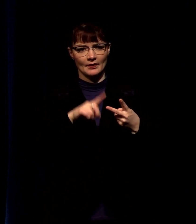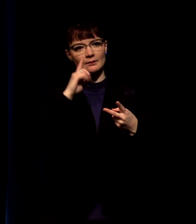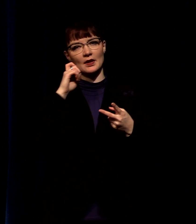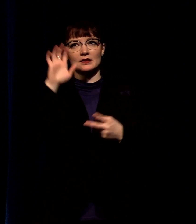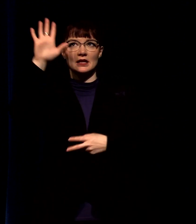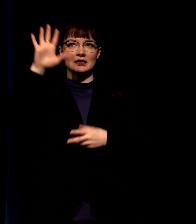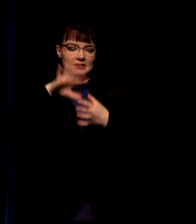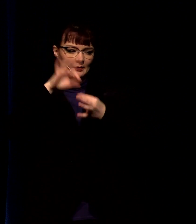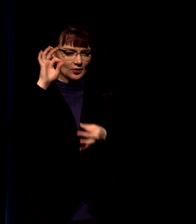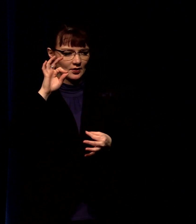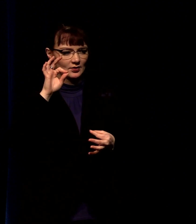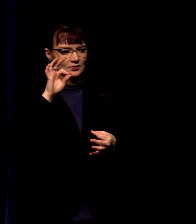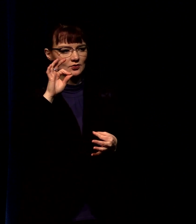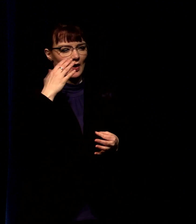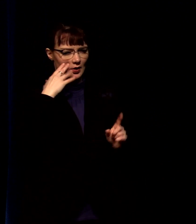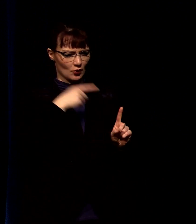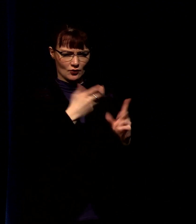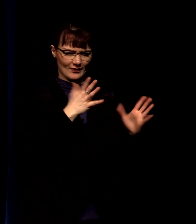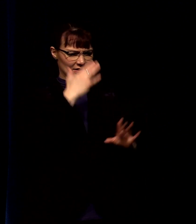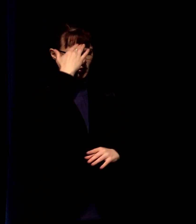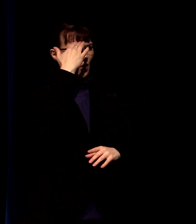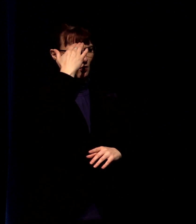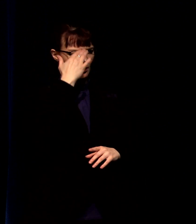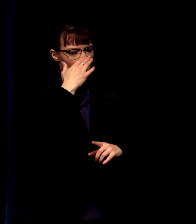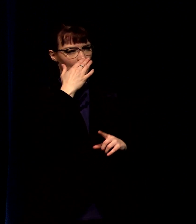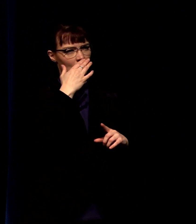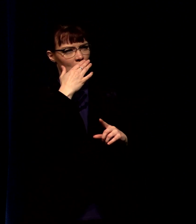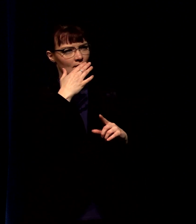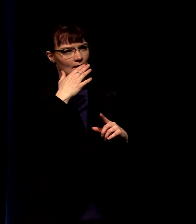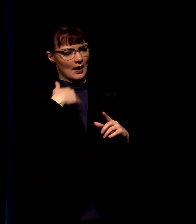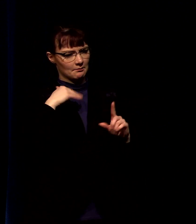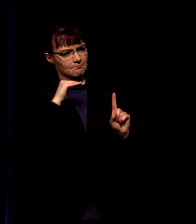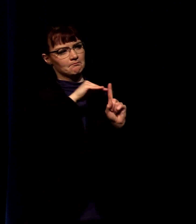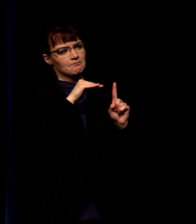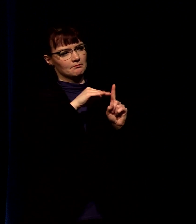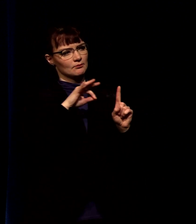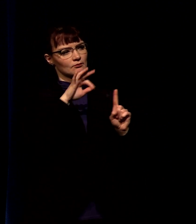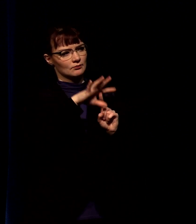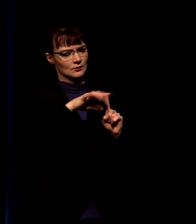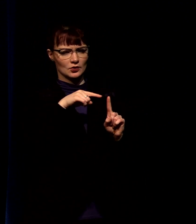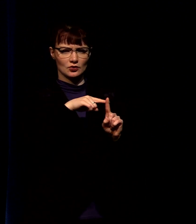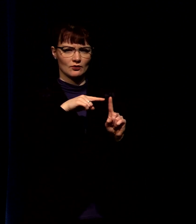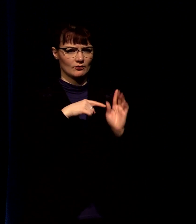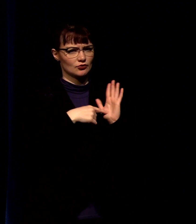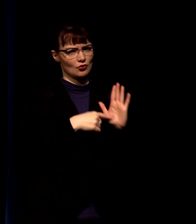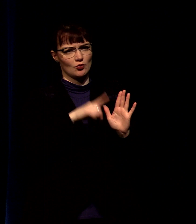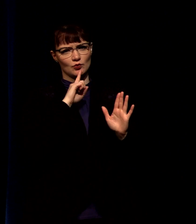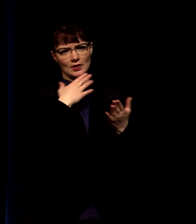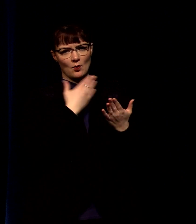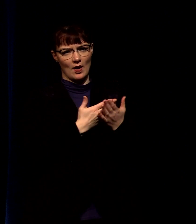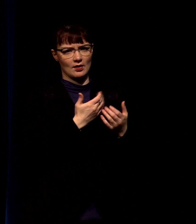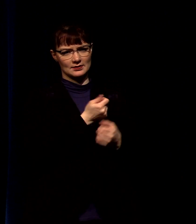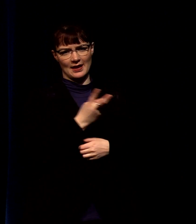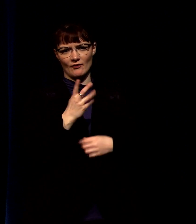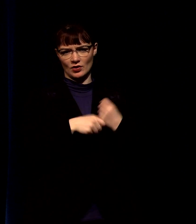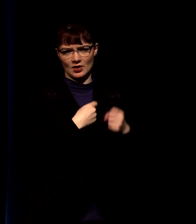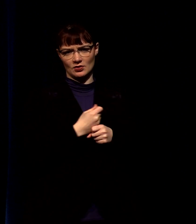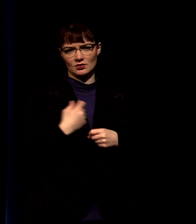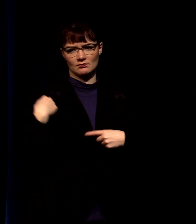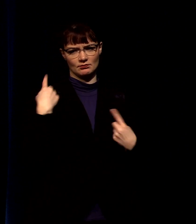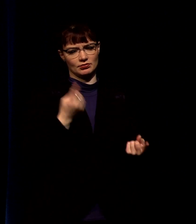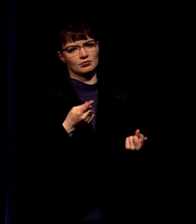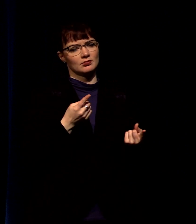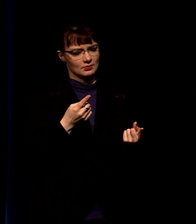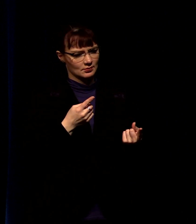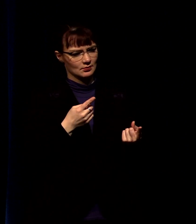charge you to remember i know you know this um and you've embodied this so well over the years but i know you know this but i just